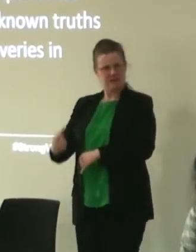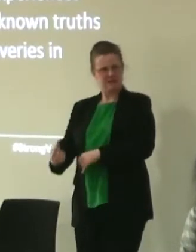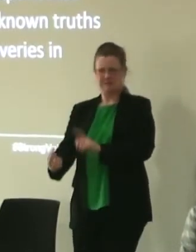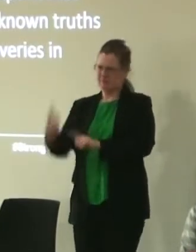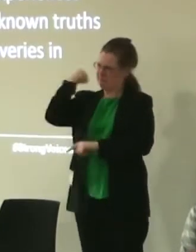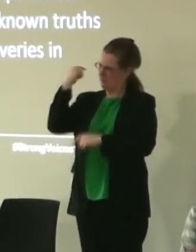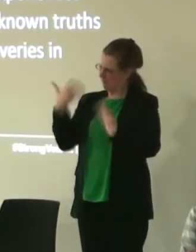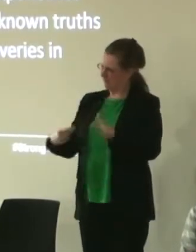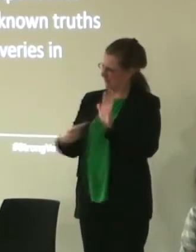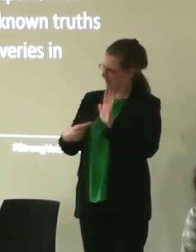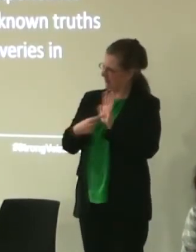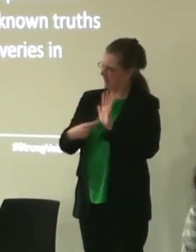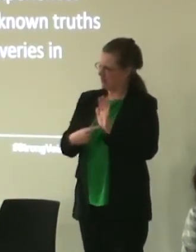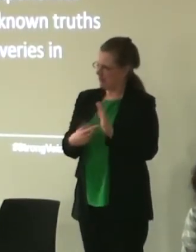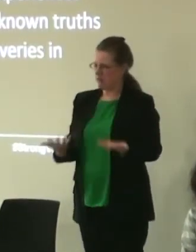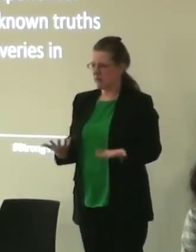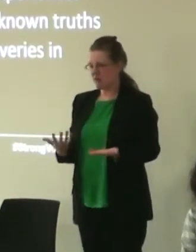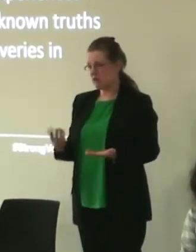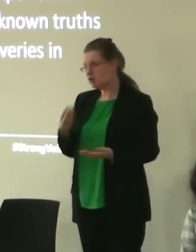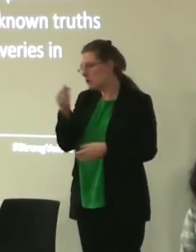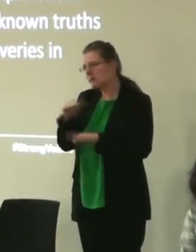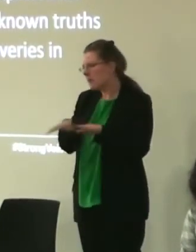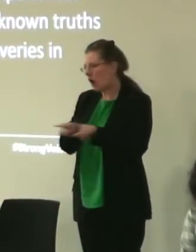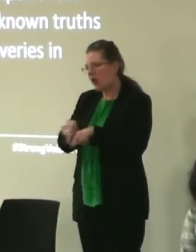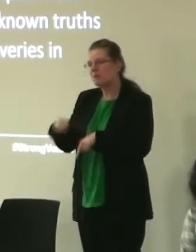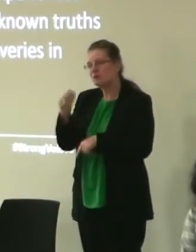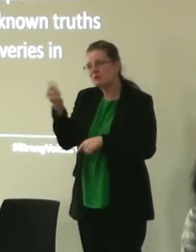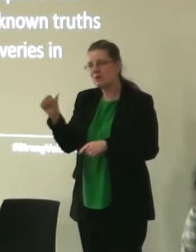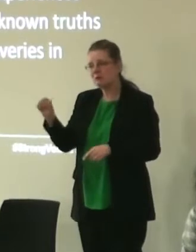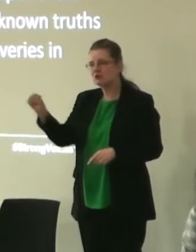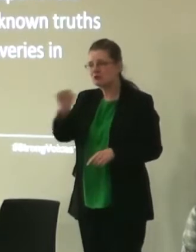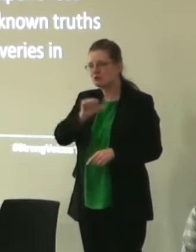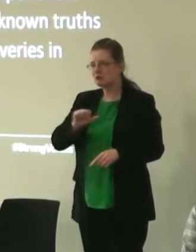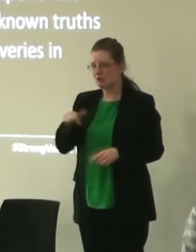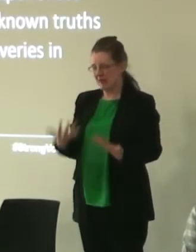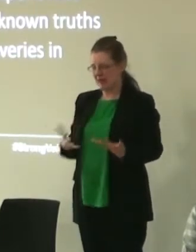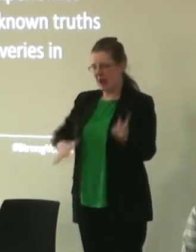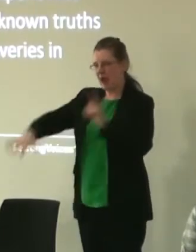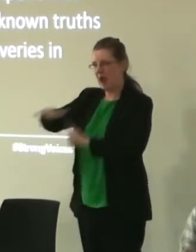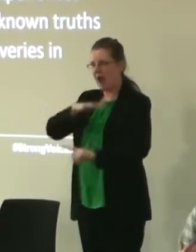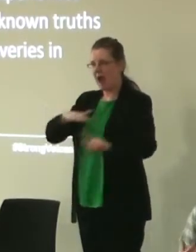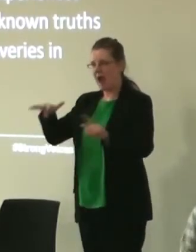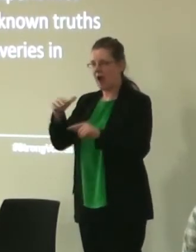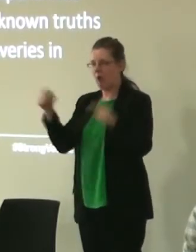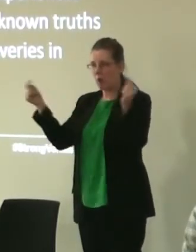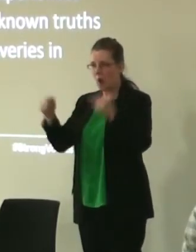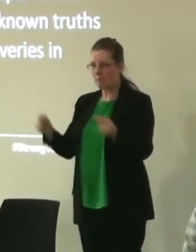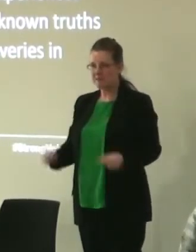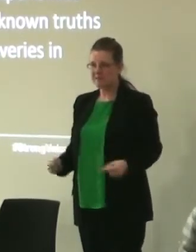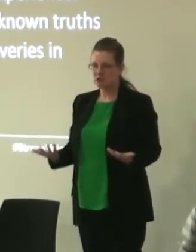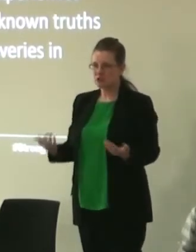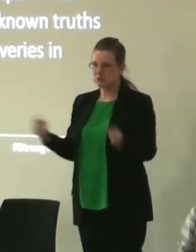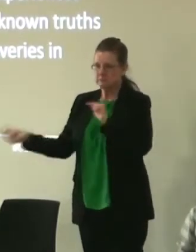like that but I think it is true that sometimes it is and particularly in an era of competition and a sense of